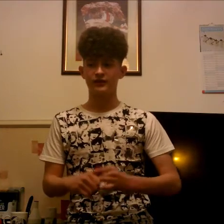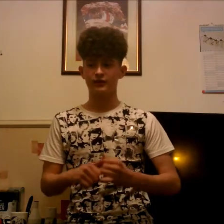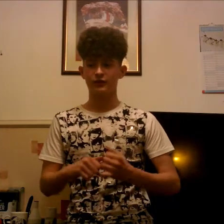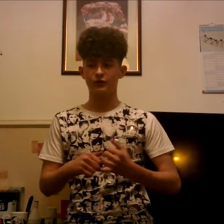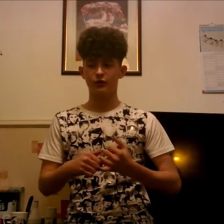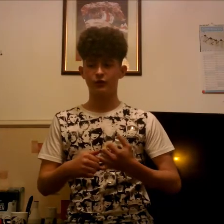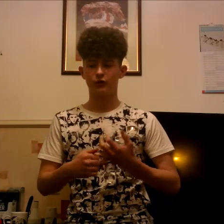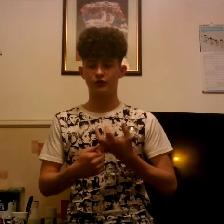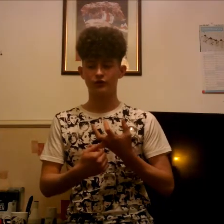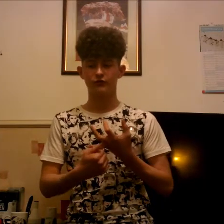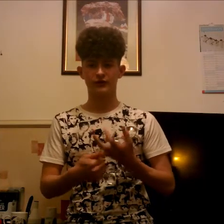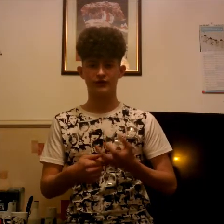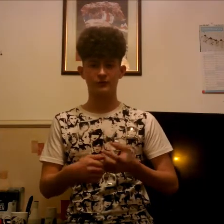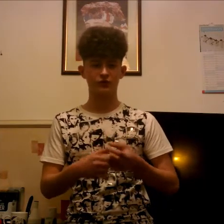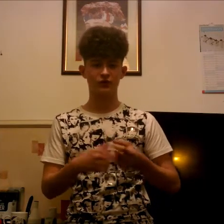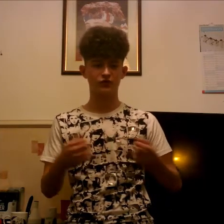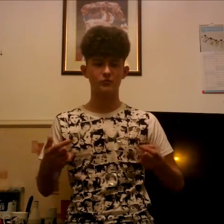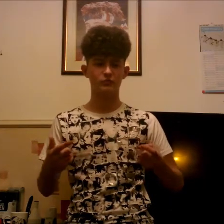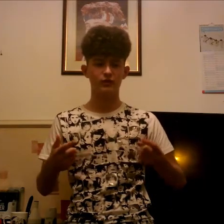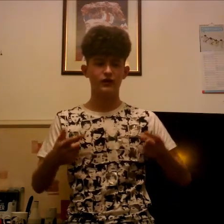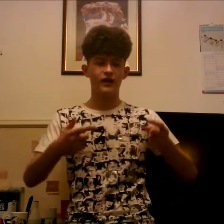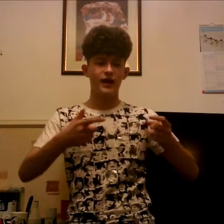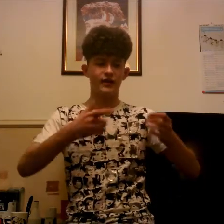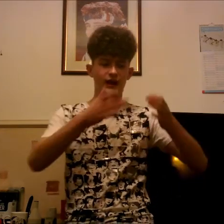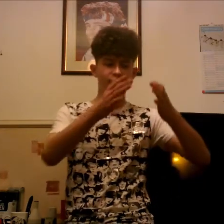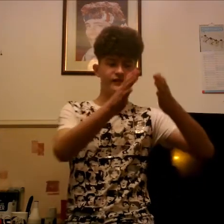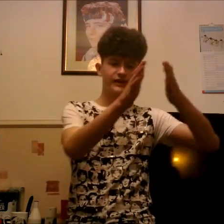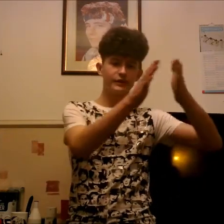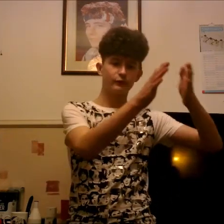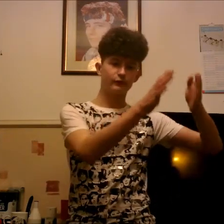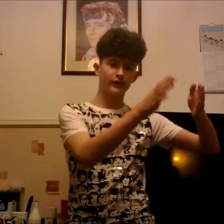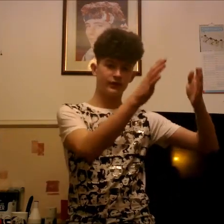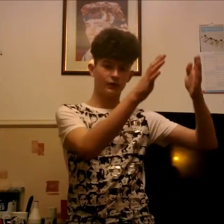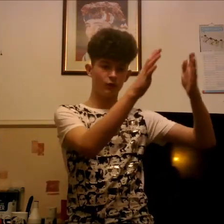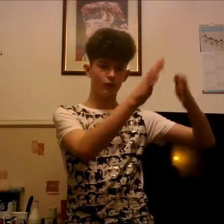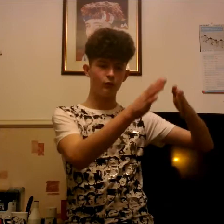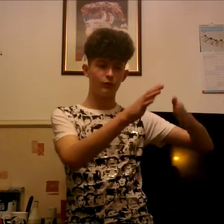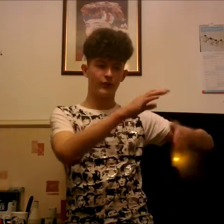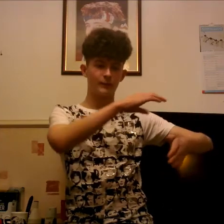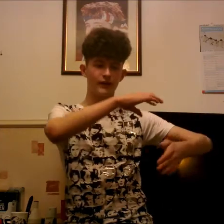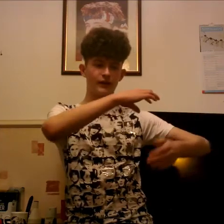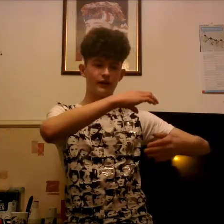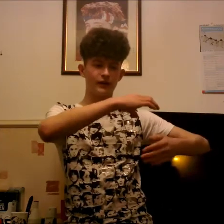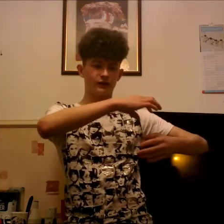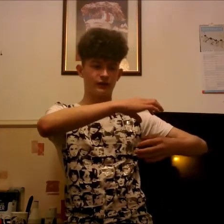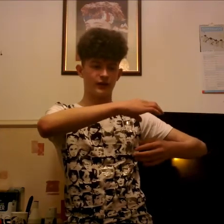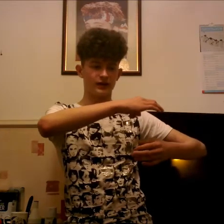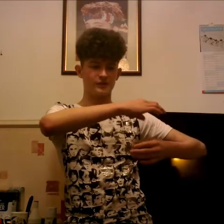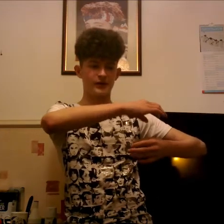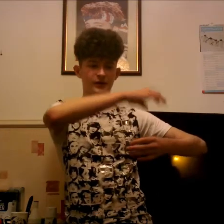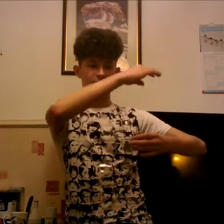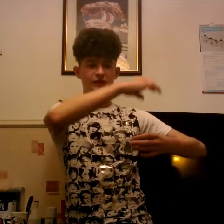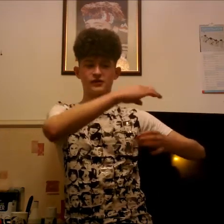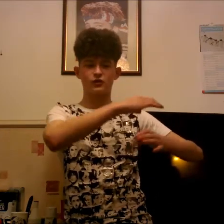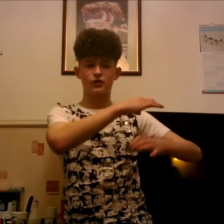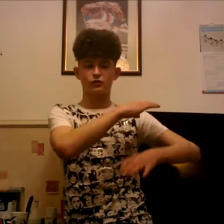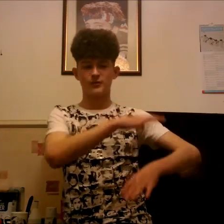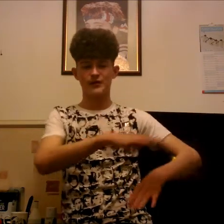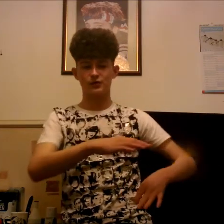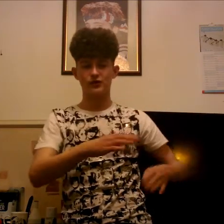oh stuff this i'm just going to jump and at the side of the wall we've got a big a spiky fence there's natural spikes on it